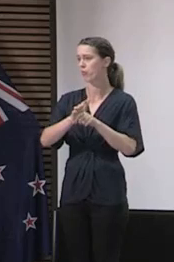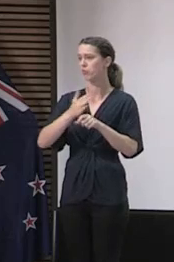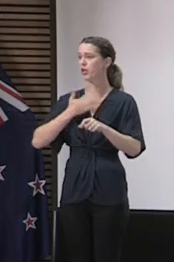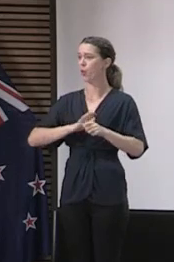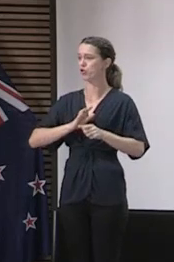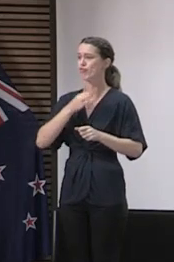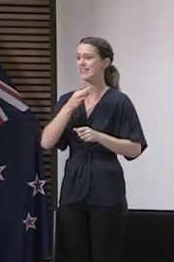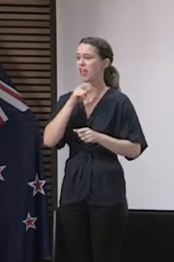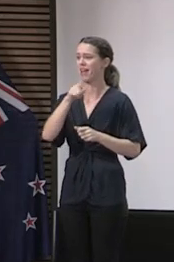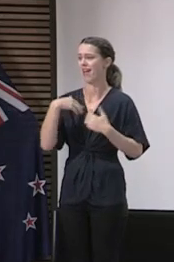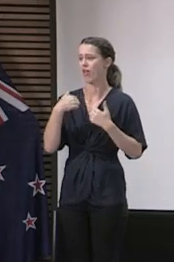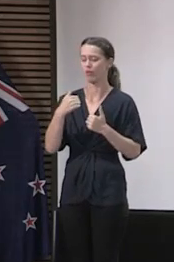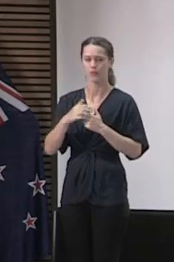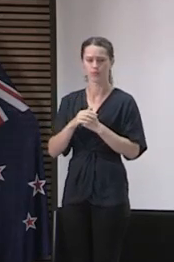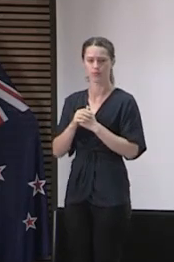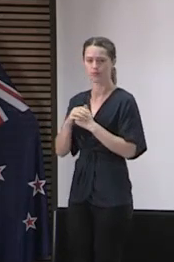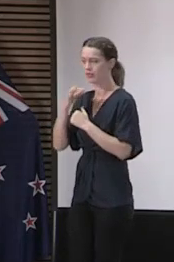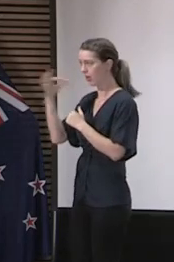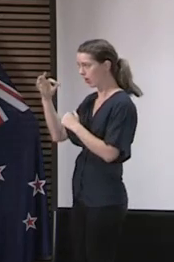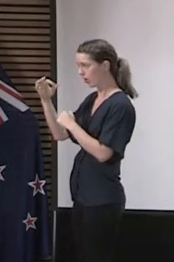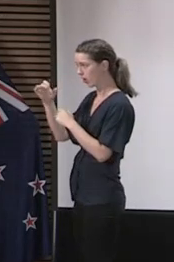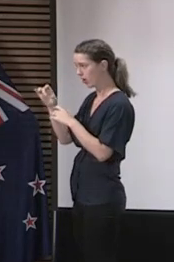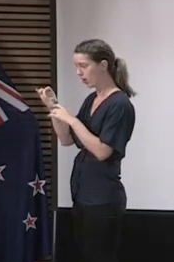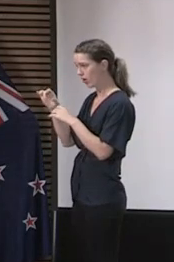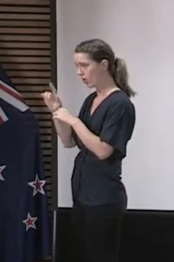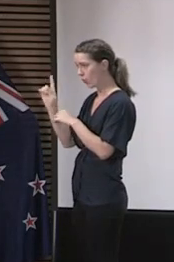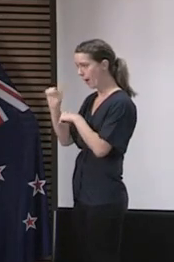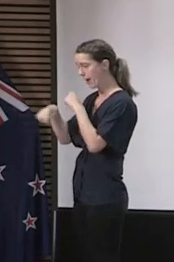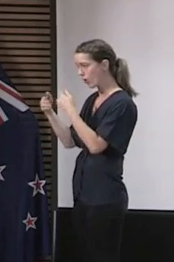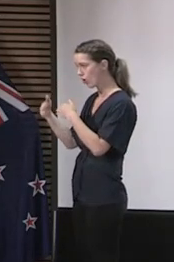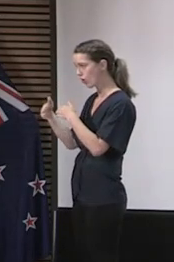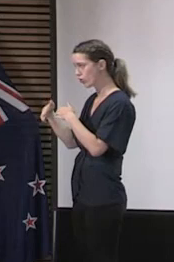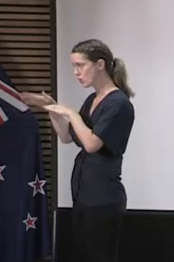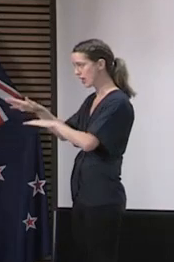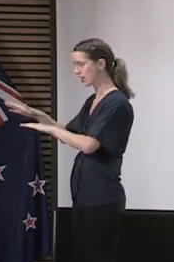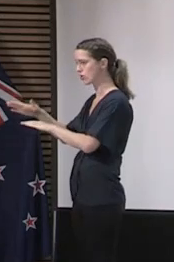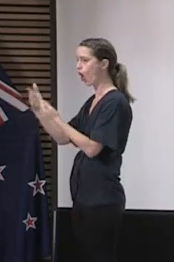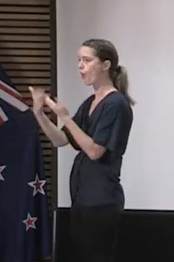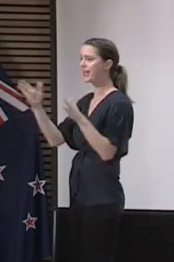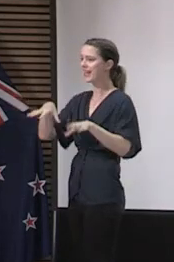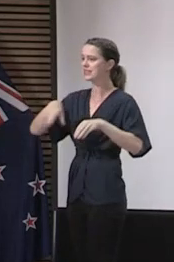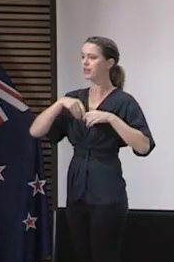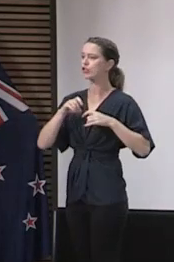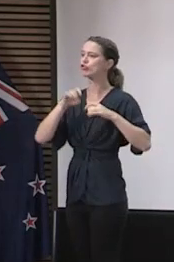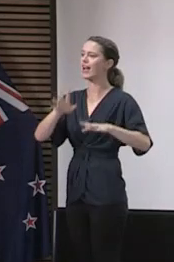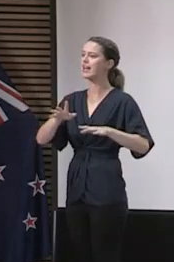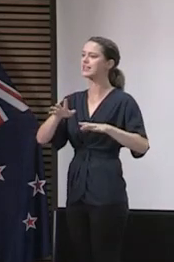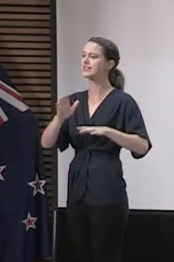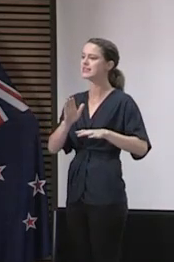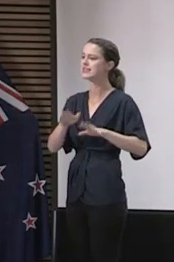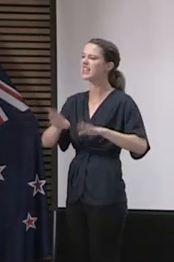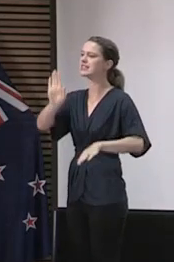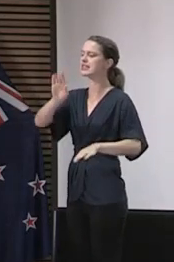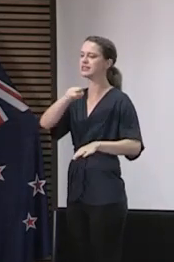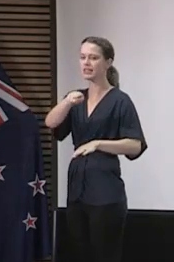is to risk that. What about opening New Zealand up to Australian citizens on the basis that they